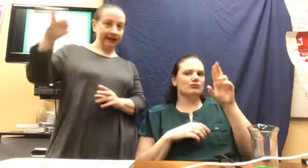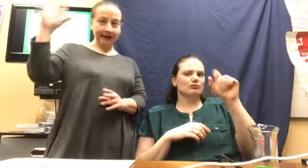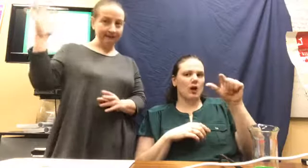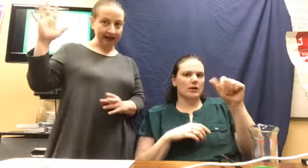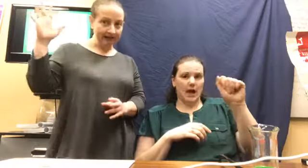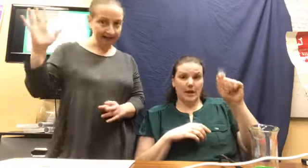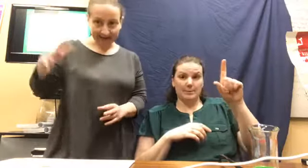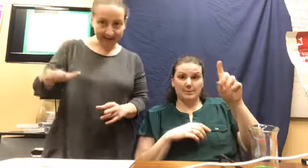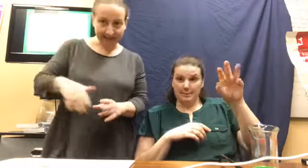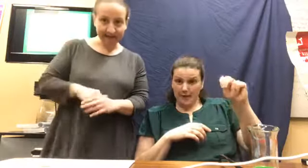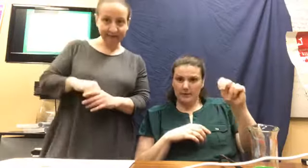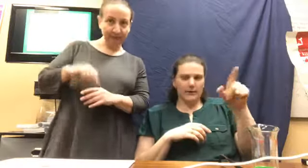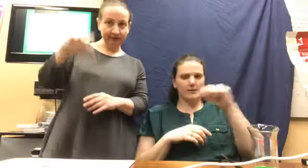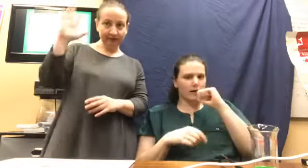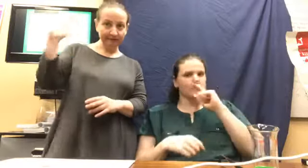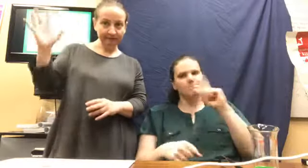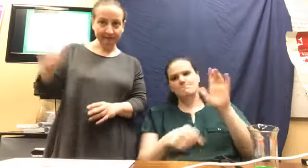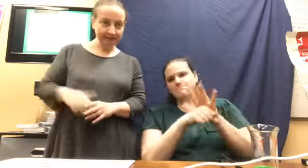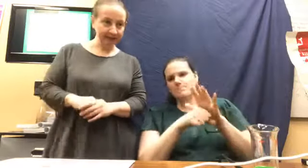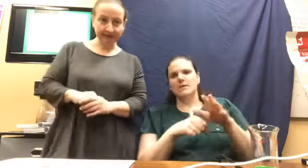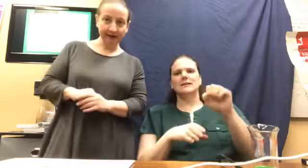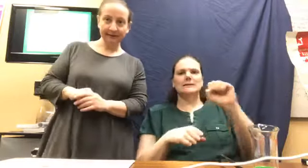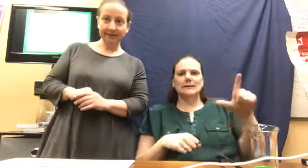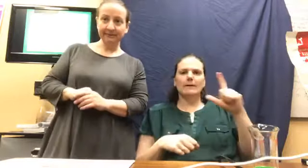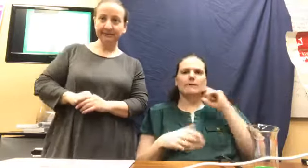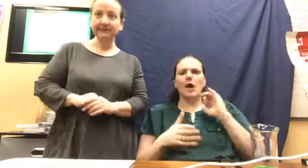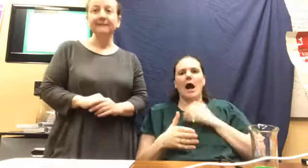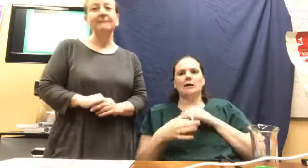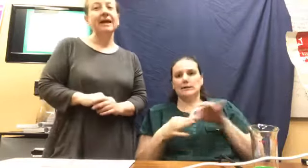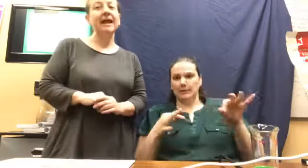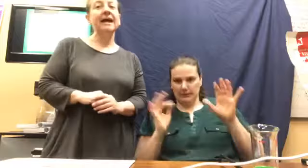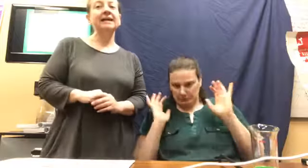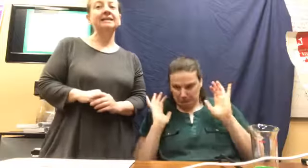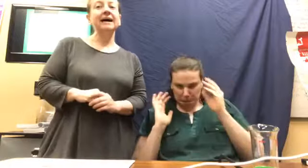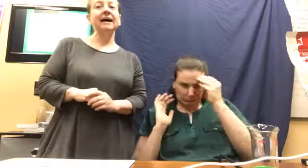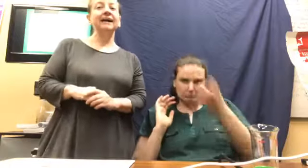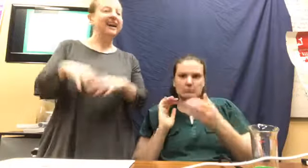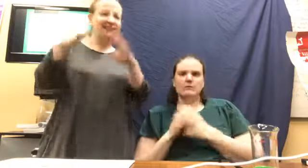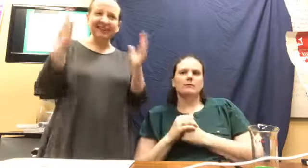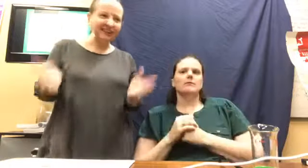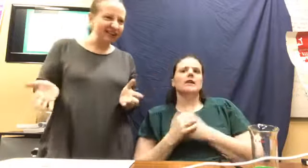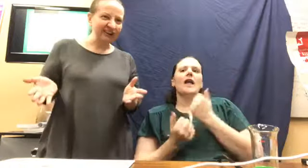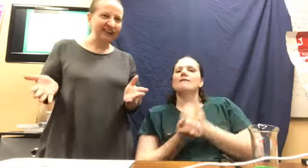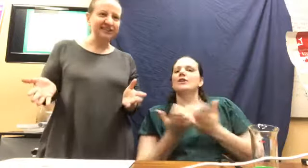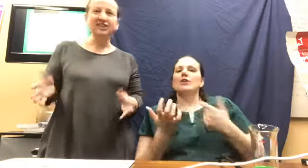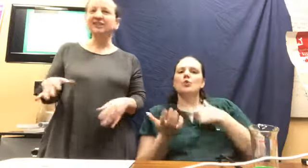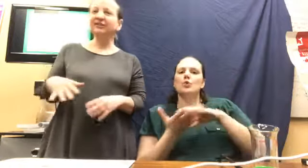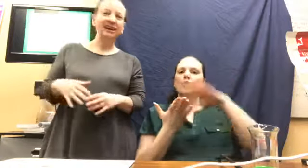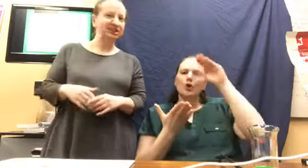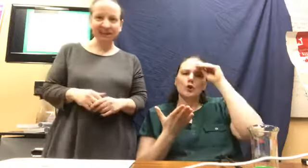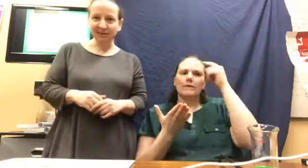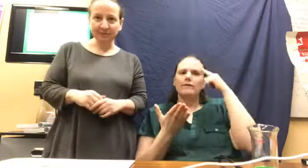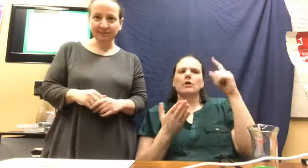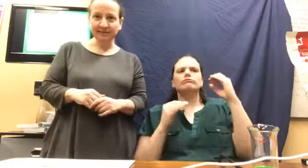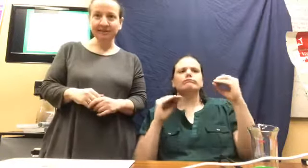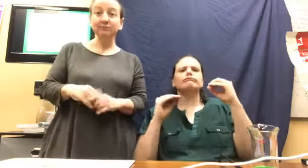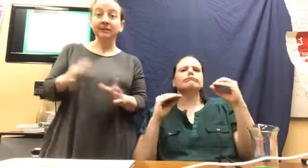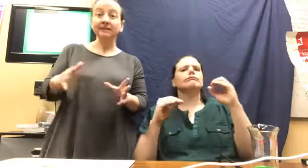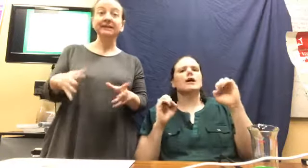have not given their seal of approval to our statements. And, uh, everything you learn here is just for educational purposes, really to